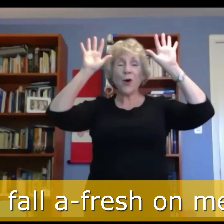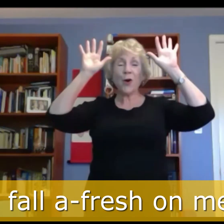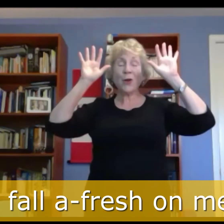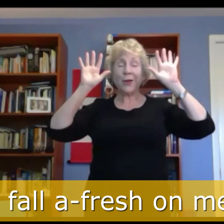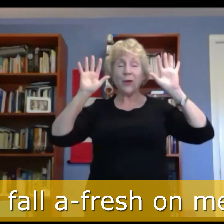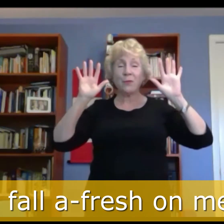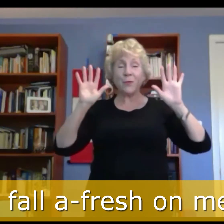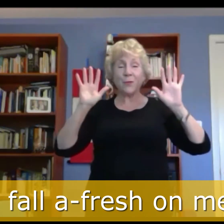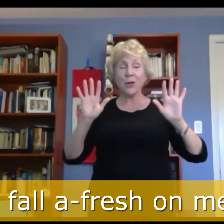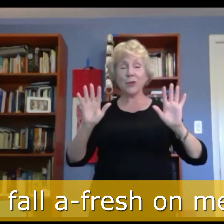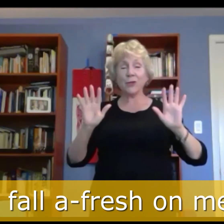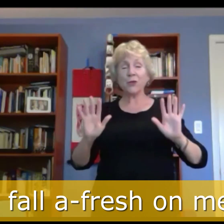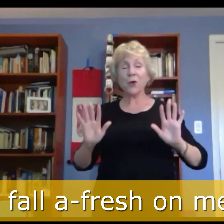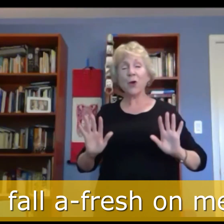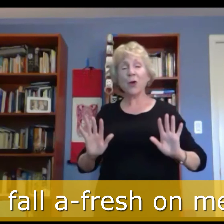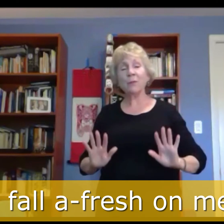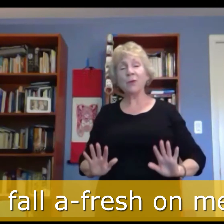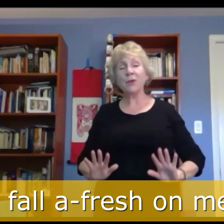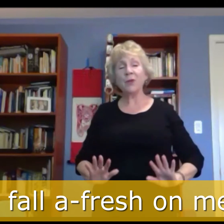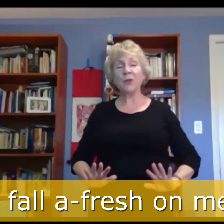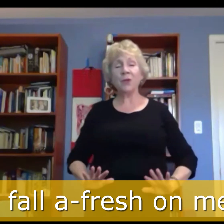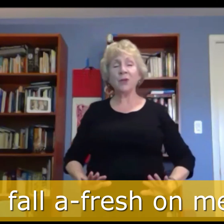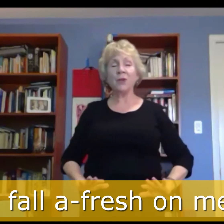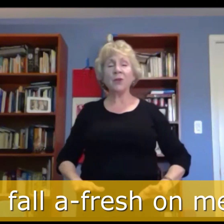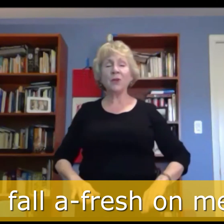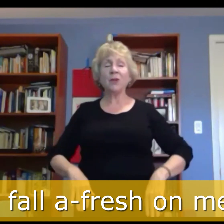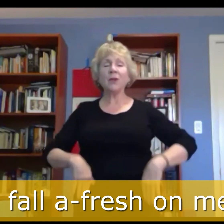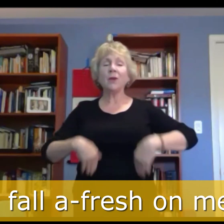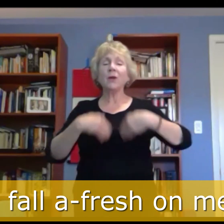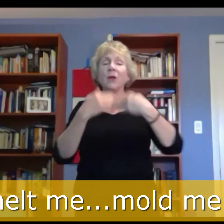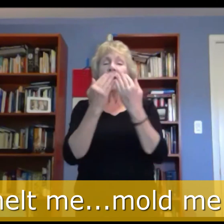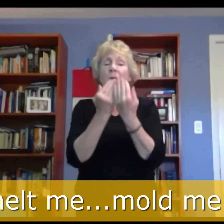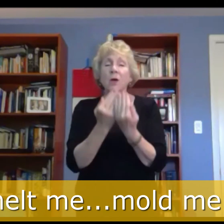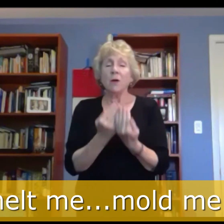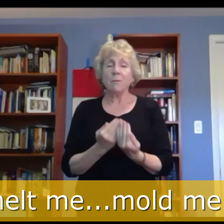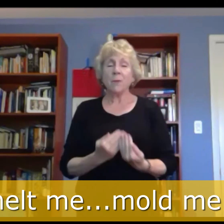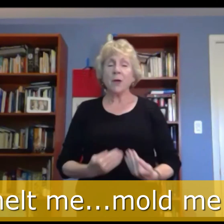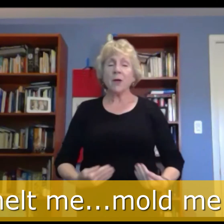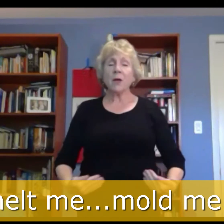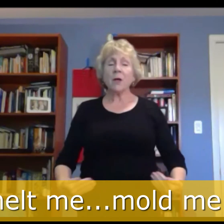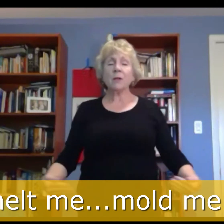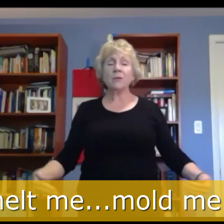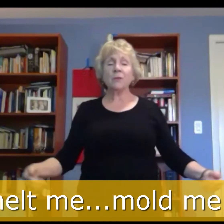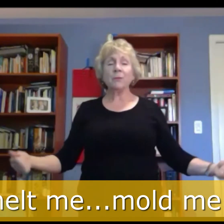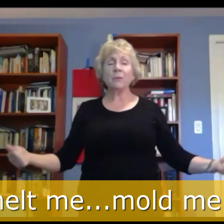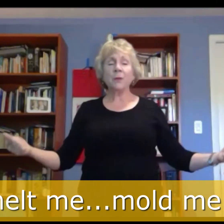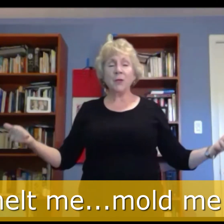afresh on me. Melt me,